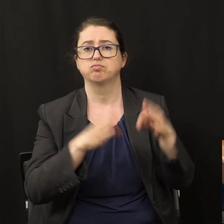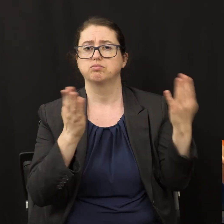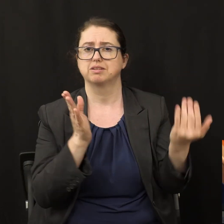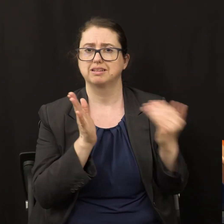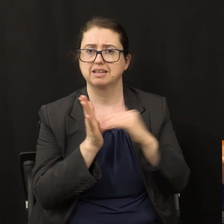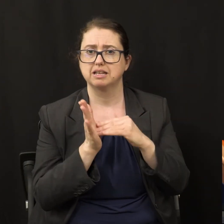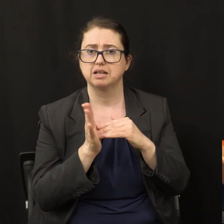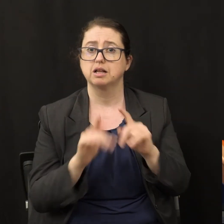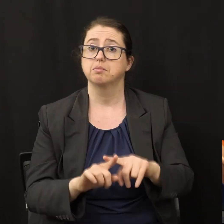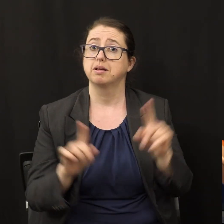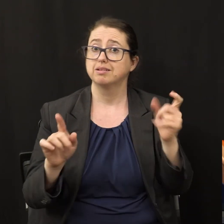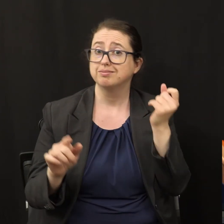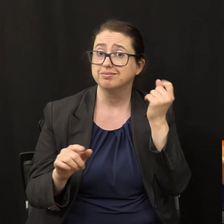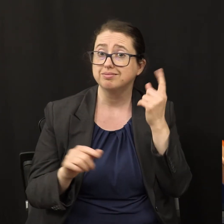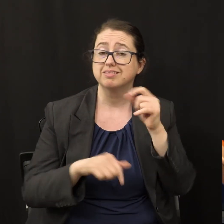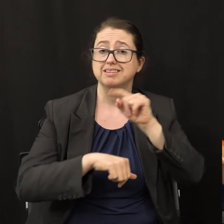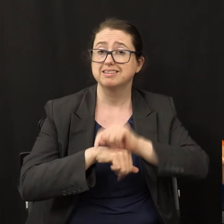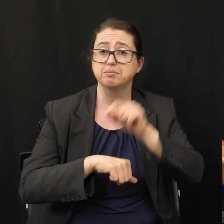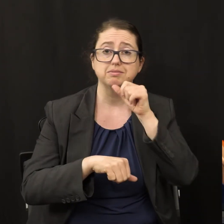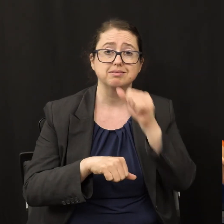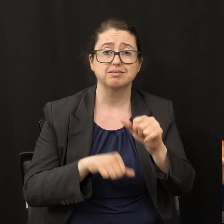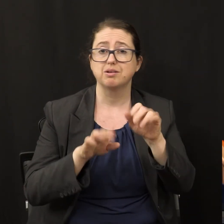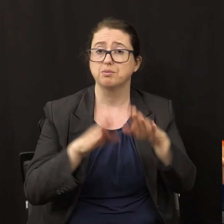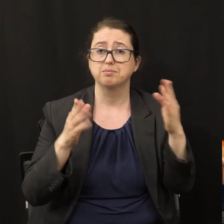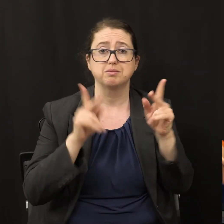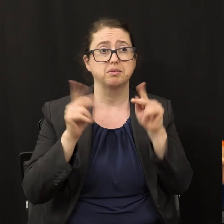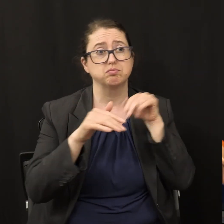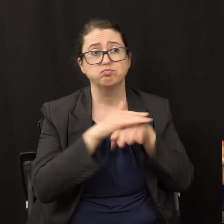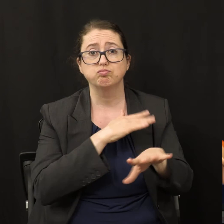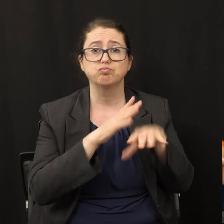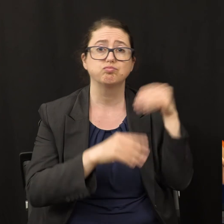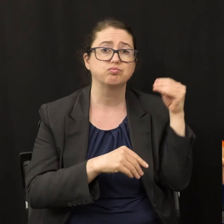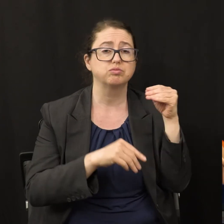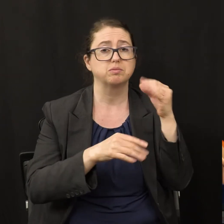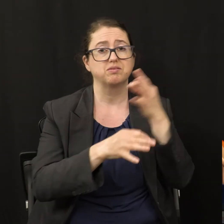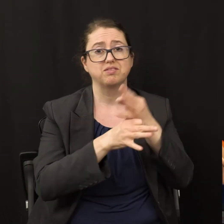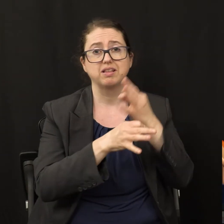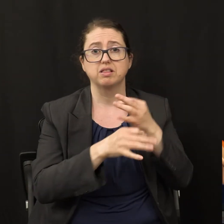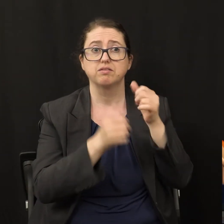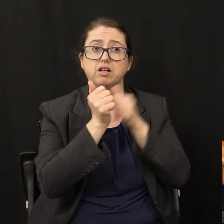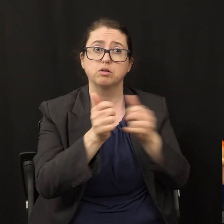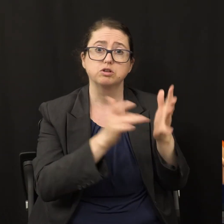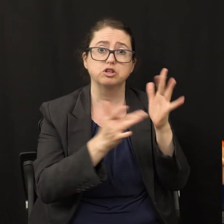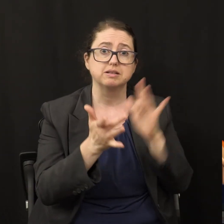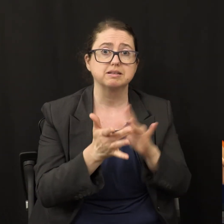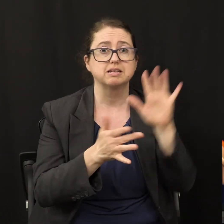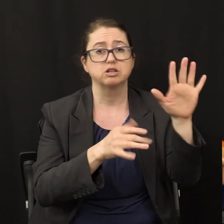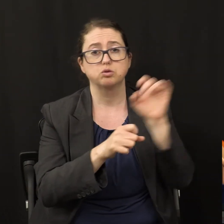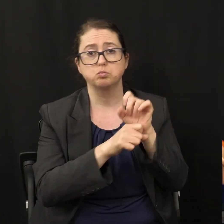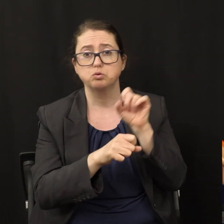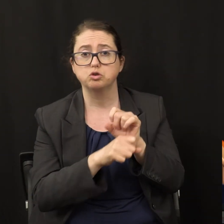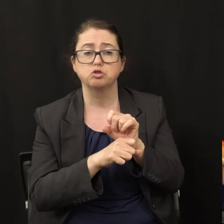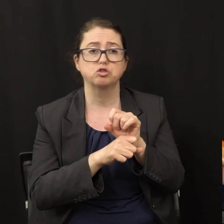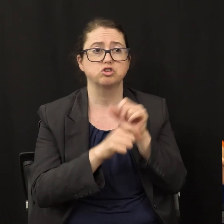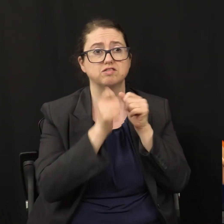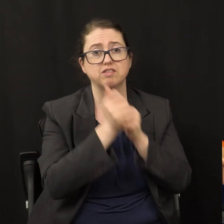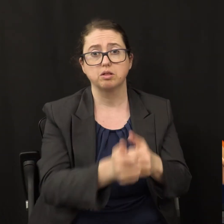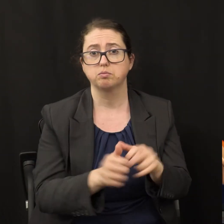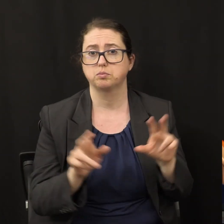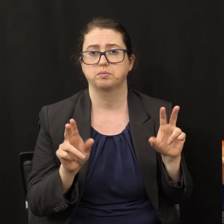now the temple is not open for people to go into the temple by faith to follow Jesus and his work in the most holy place now the